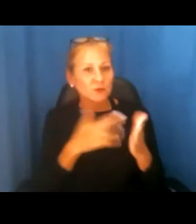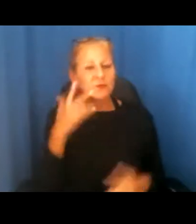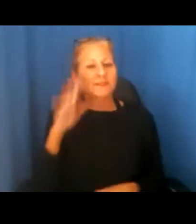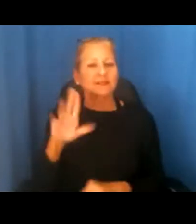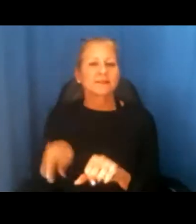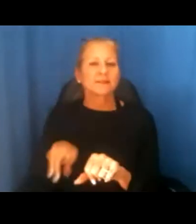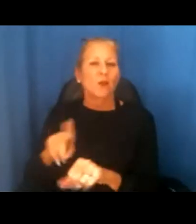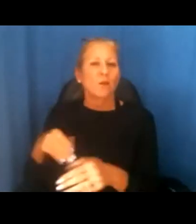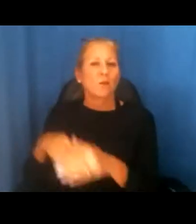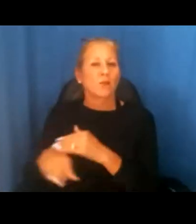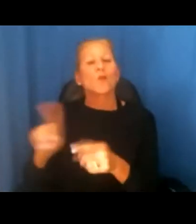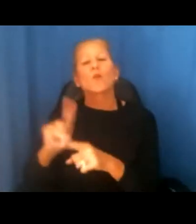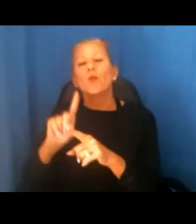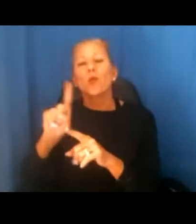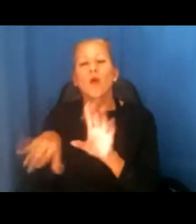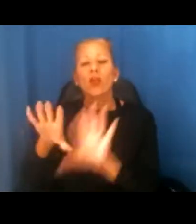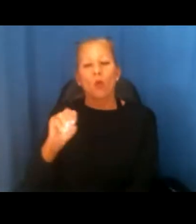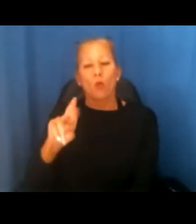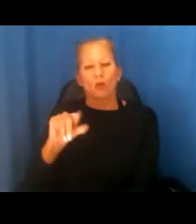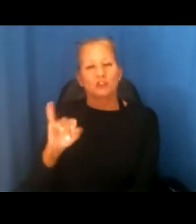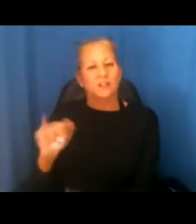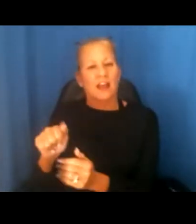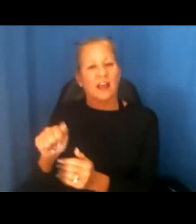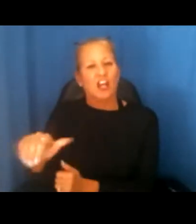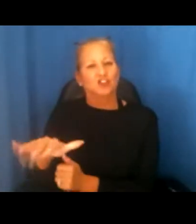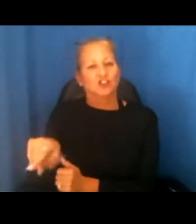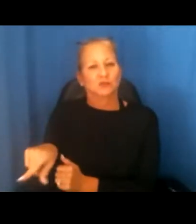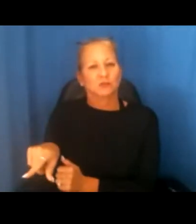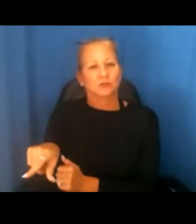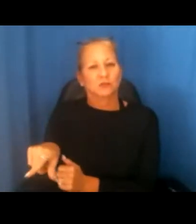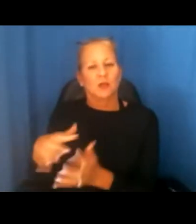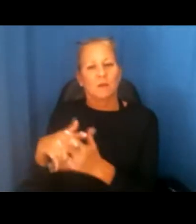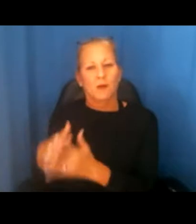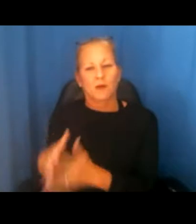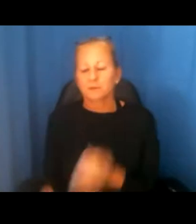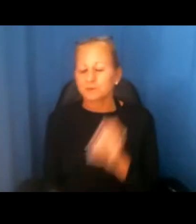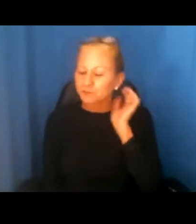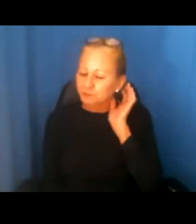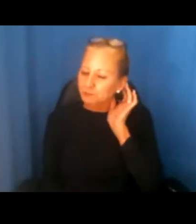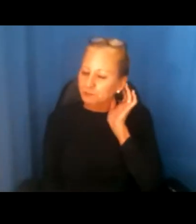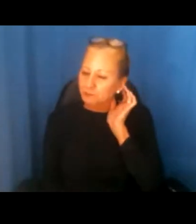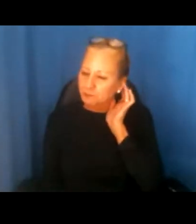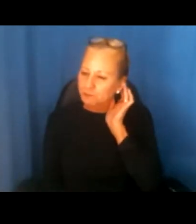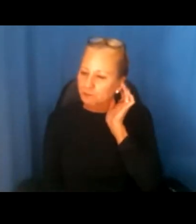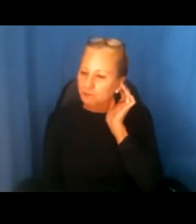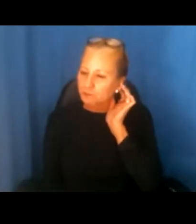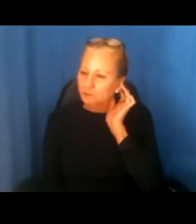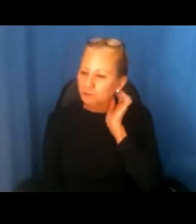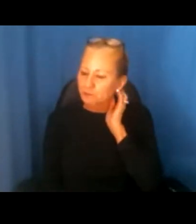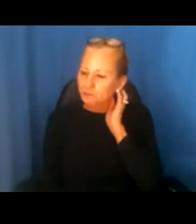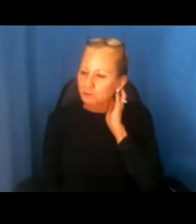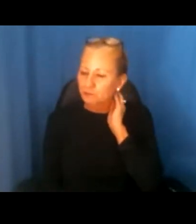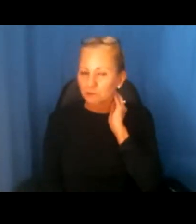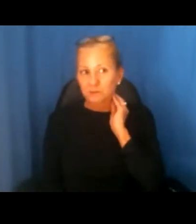national origin, which was Asian American. There are flat out